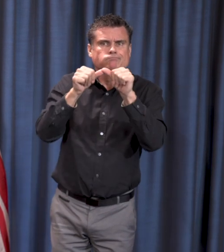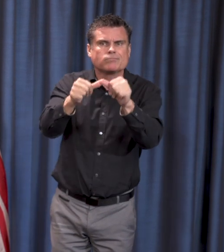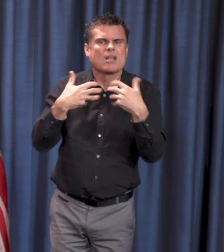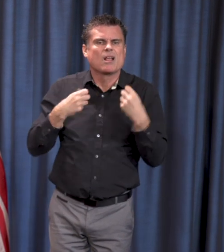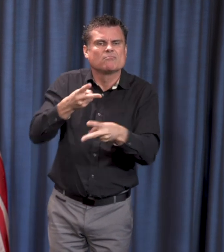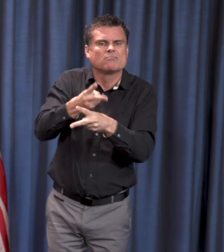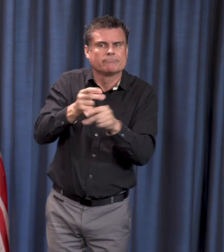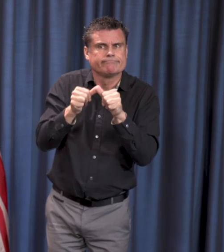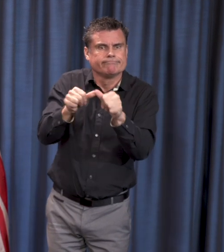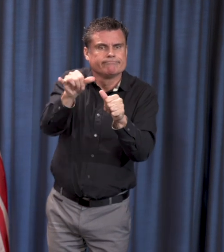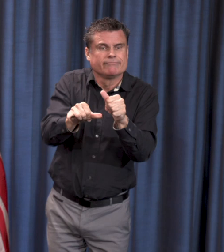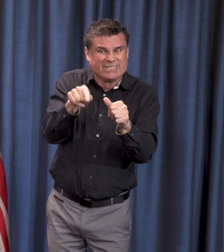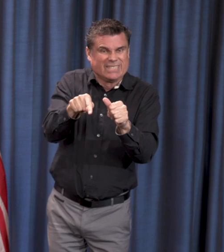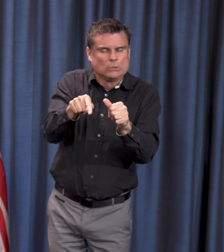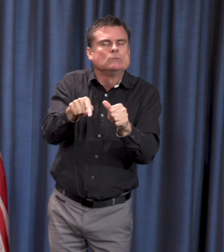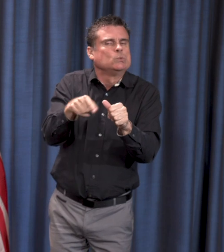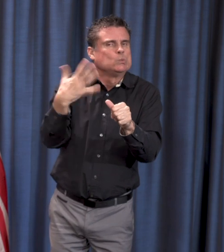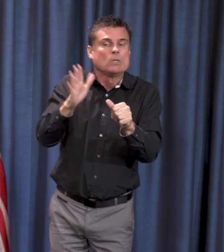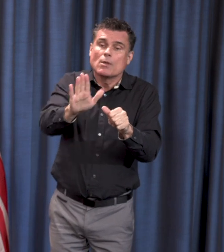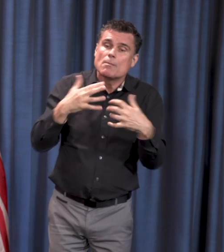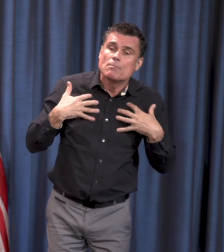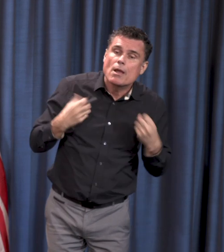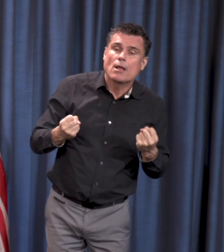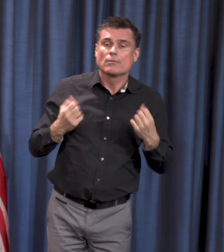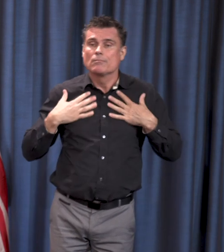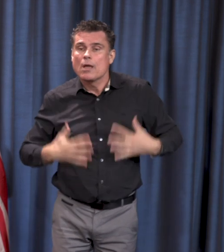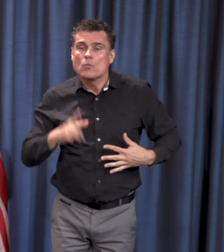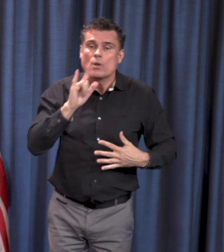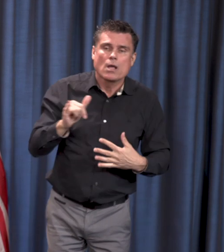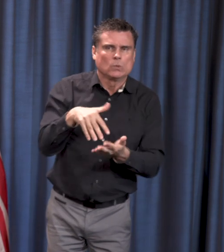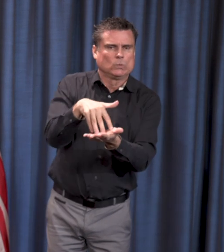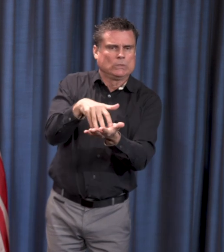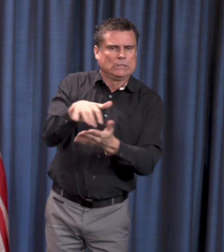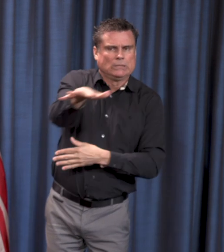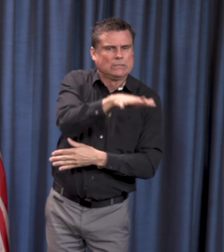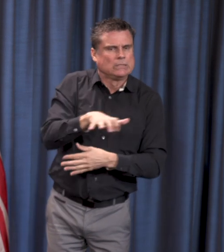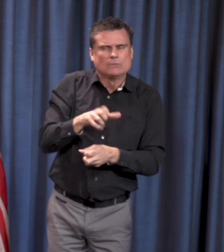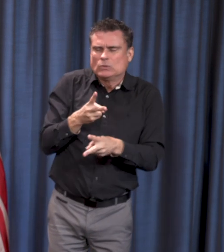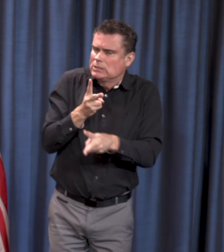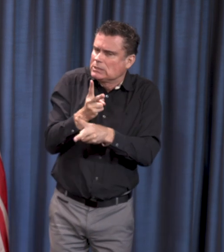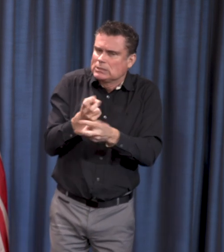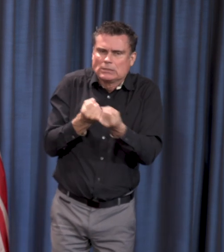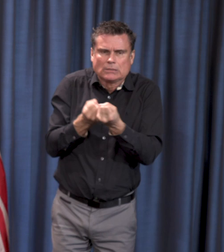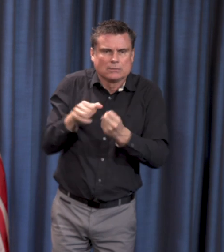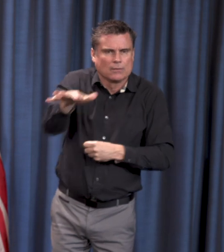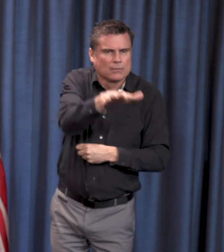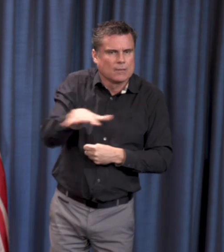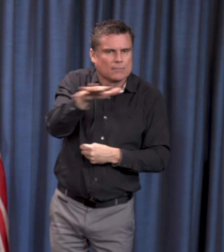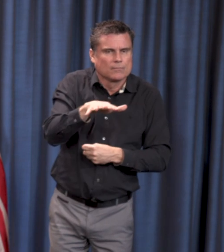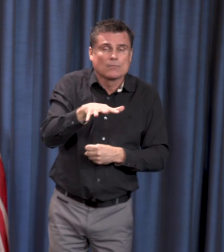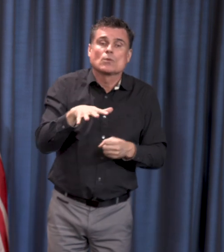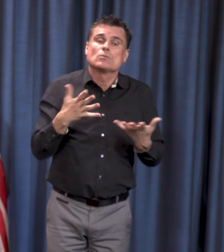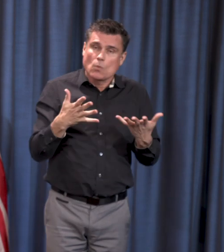of the most vulnerable for having severe illness with COVID-19. So the health authorities, particularly here on the lower mainland